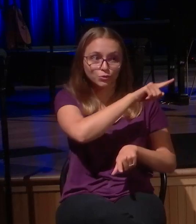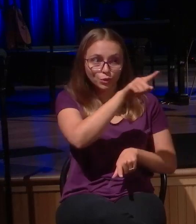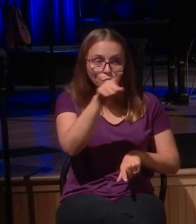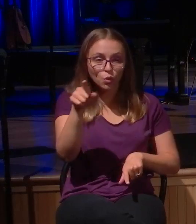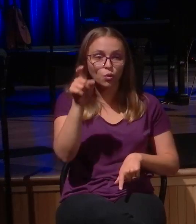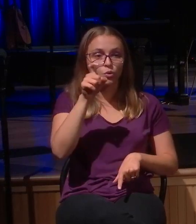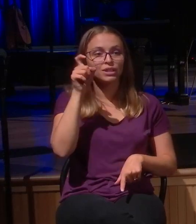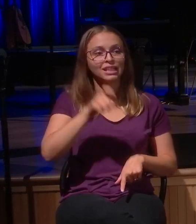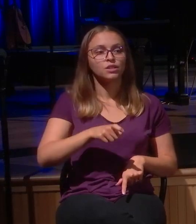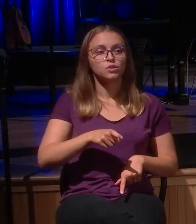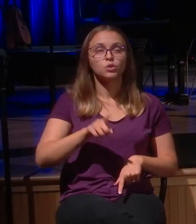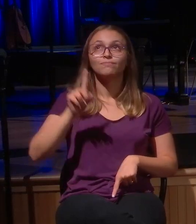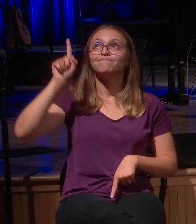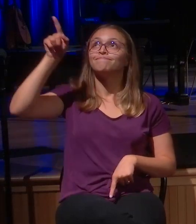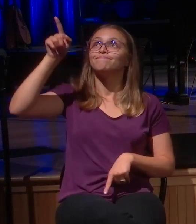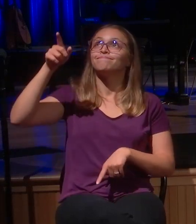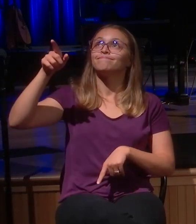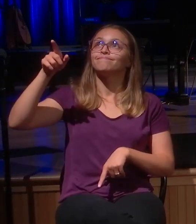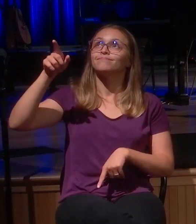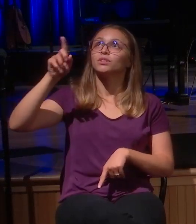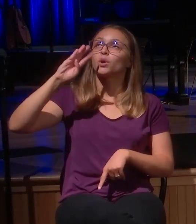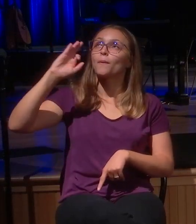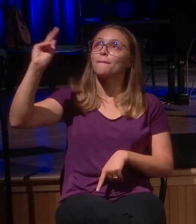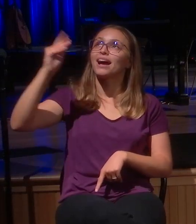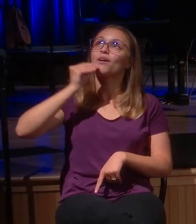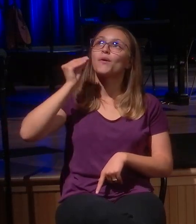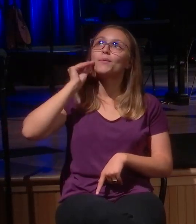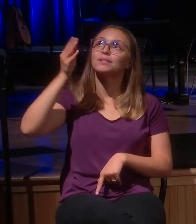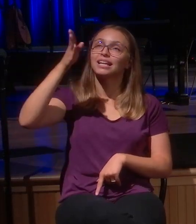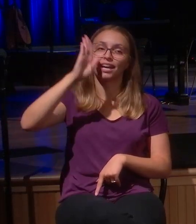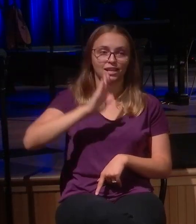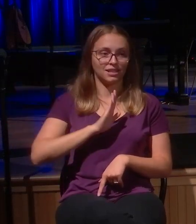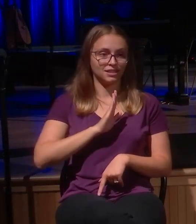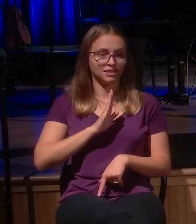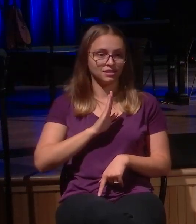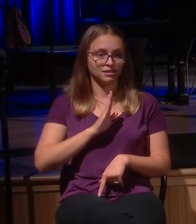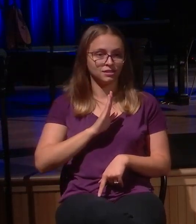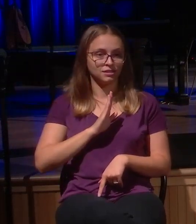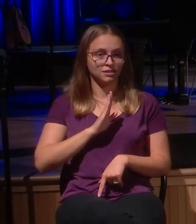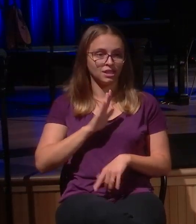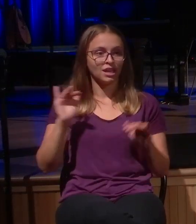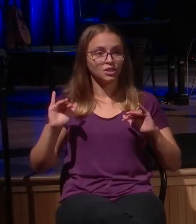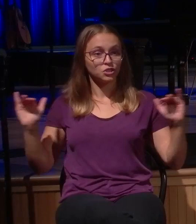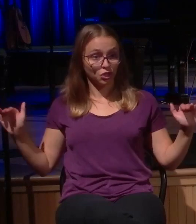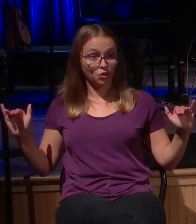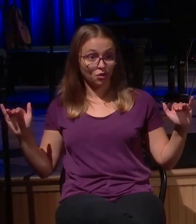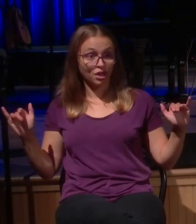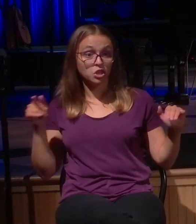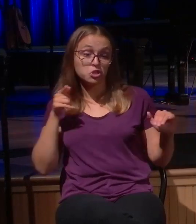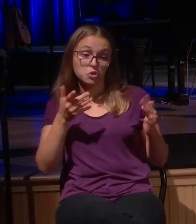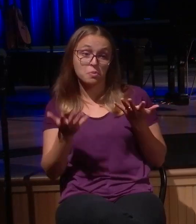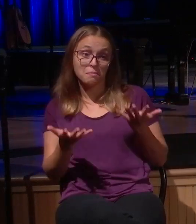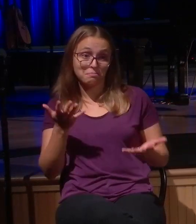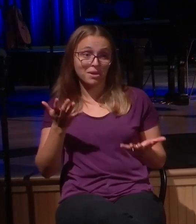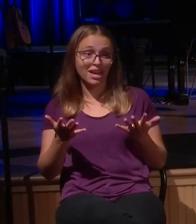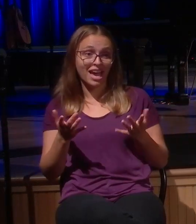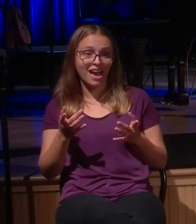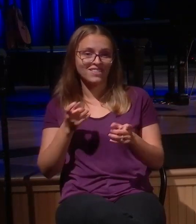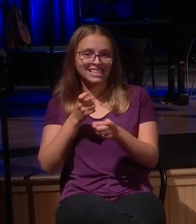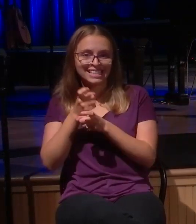prodigal, you may have tested the patience of your parents, but you have not exhausted the mercy of God. Don't we as parents know what that's like to have our patience